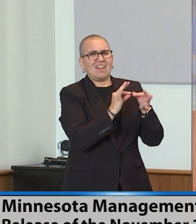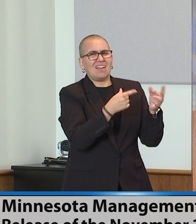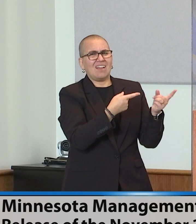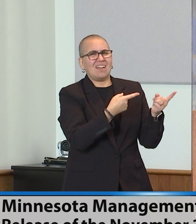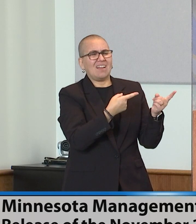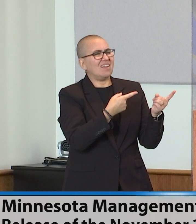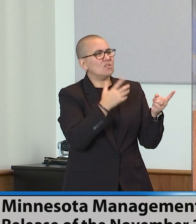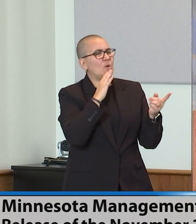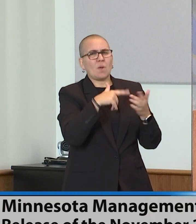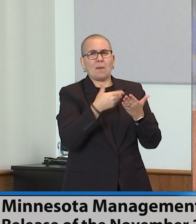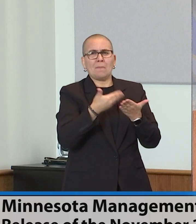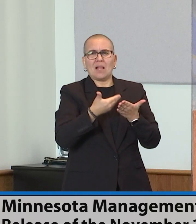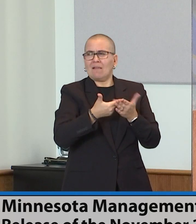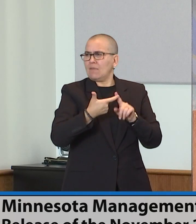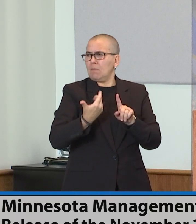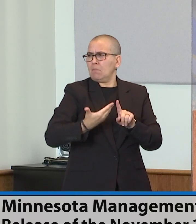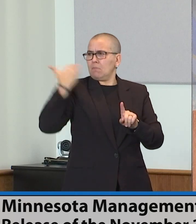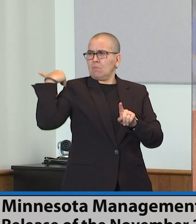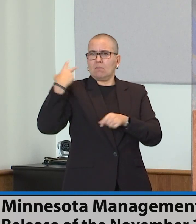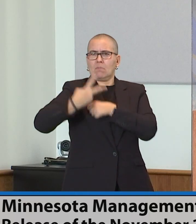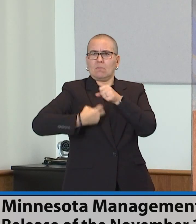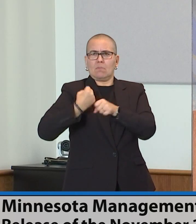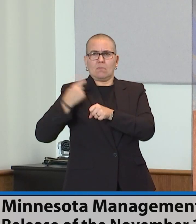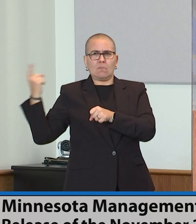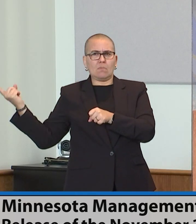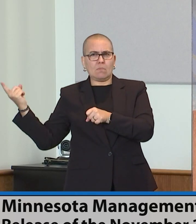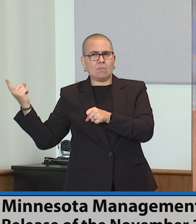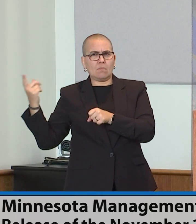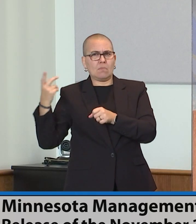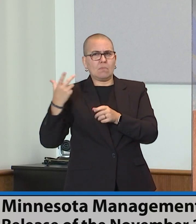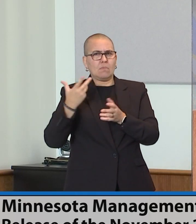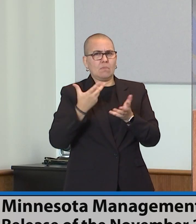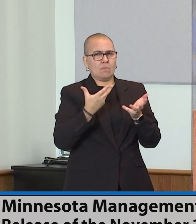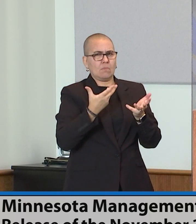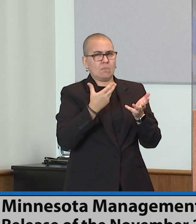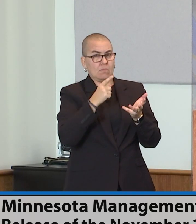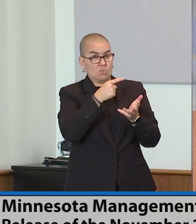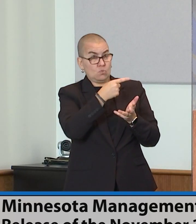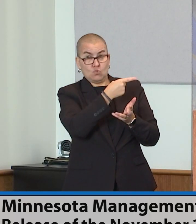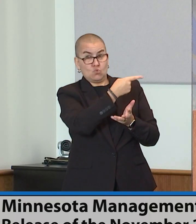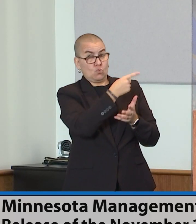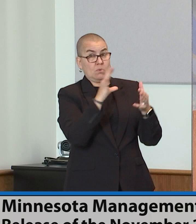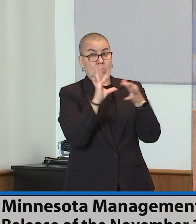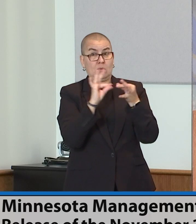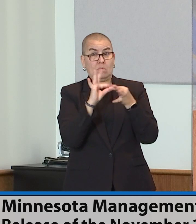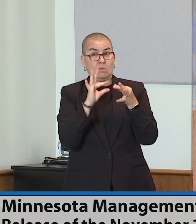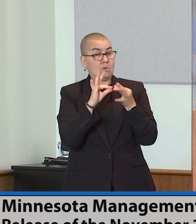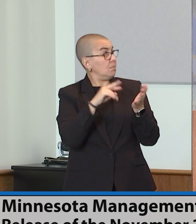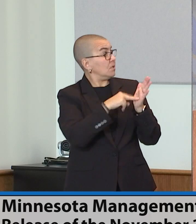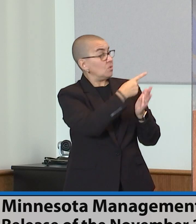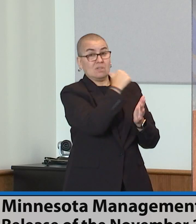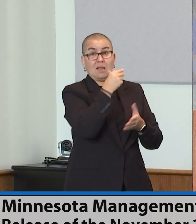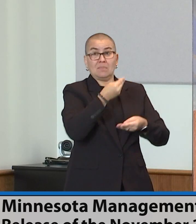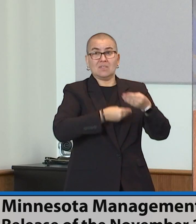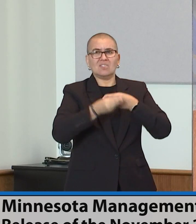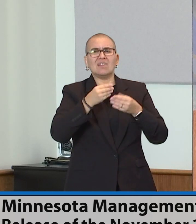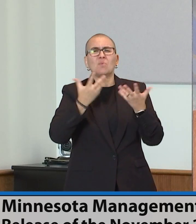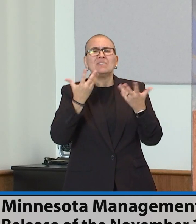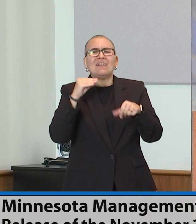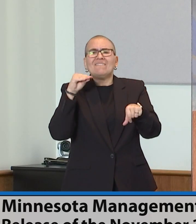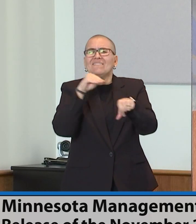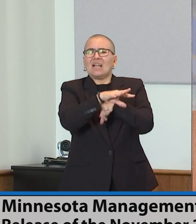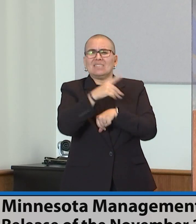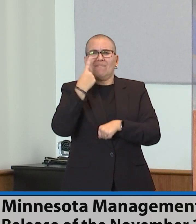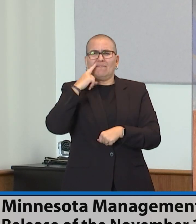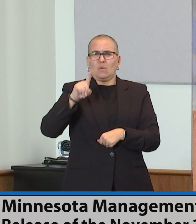not as much. I mean, you're not going to be setting the budget, but do you have any advice for budgeting officials? Should they look more at one-time spending? You know, should they be